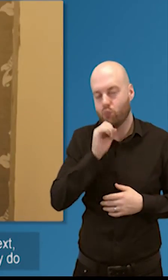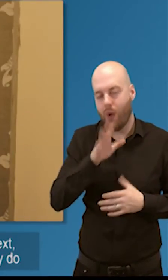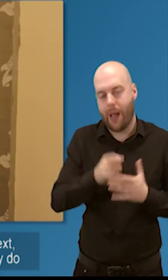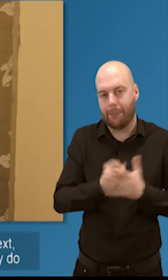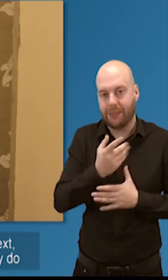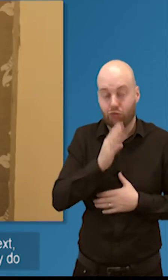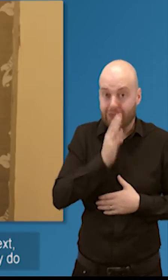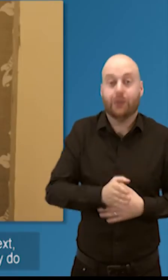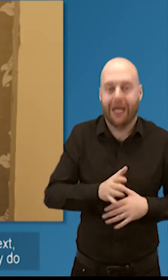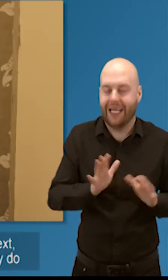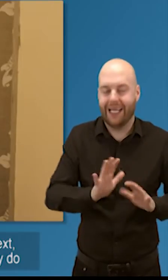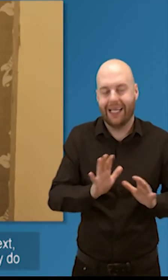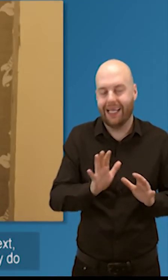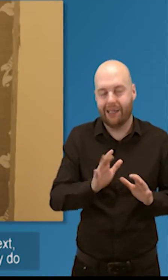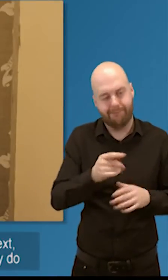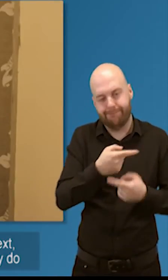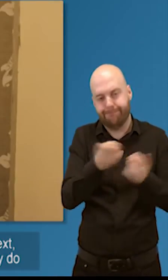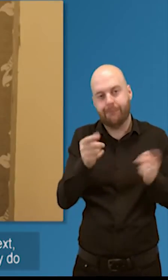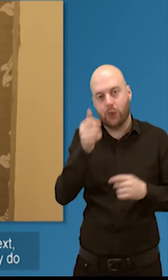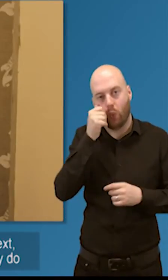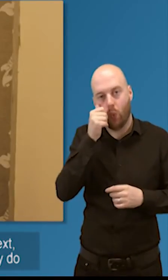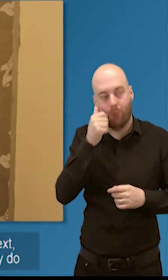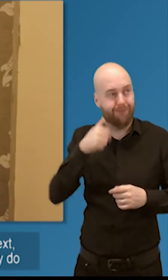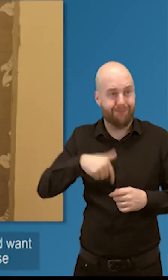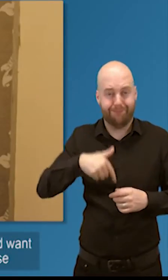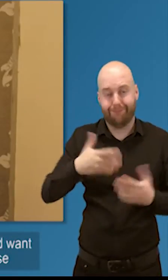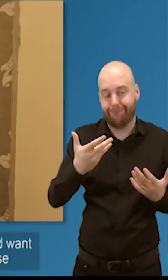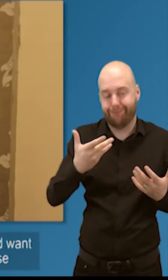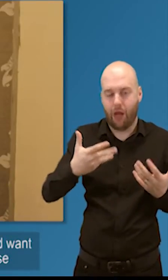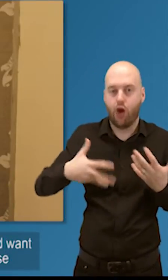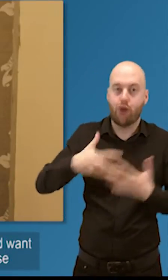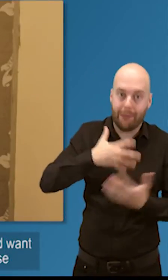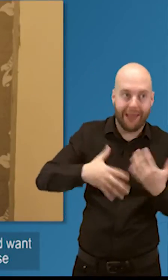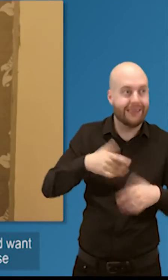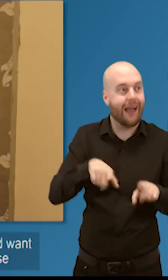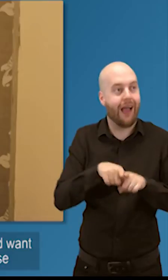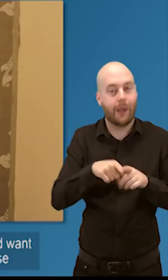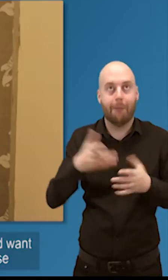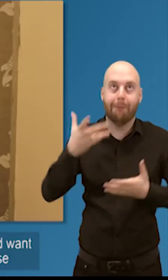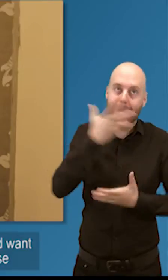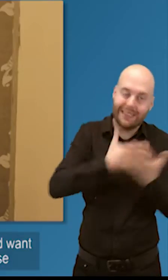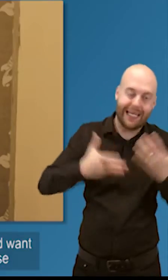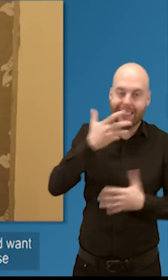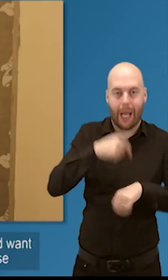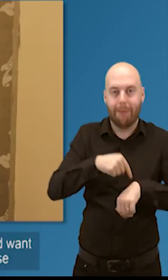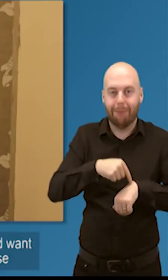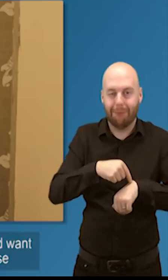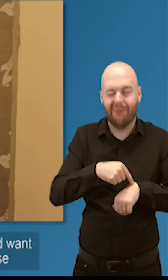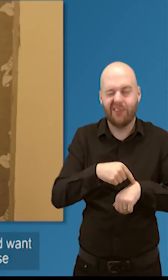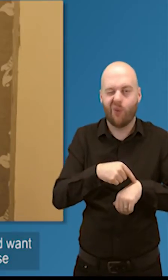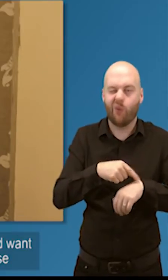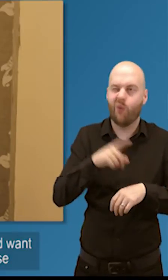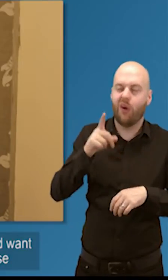where um the the the idea is that scottish government really do have a strong commitment to the charity sector and want to get the the